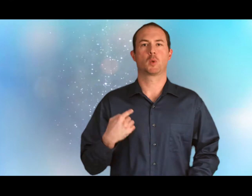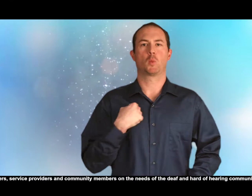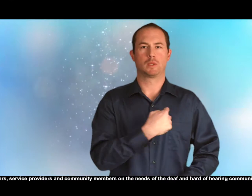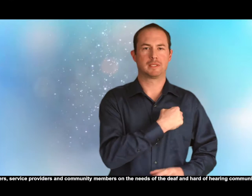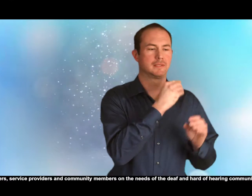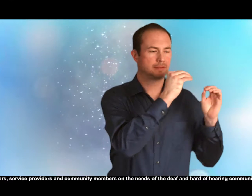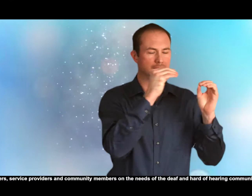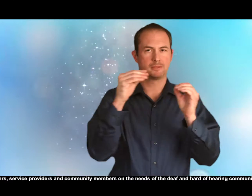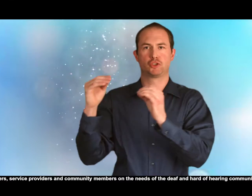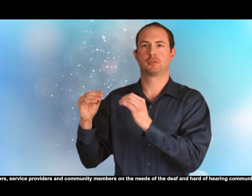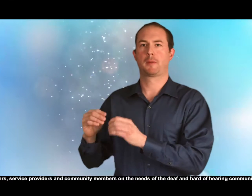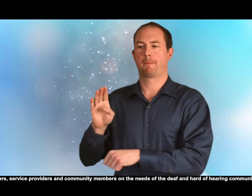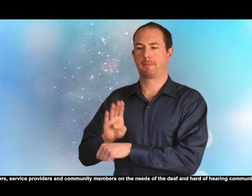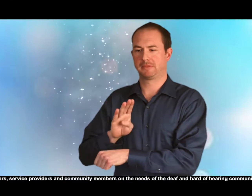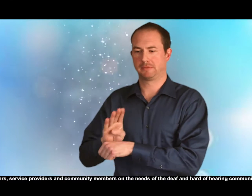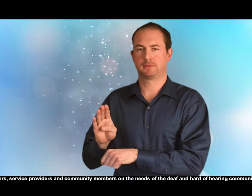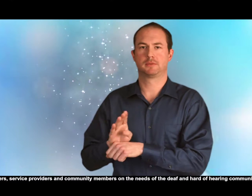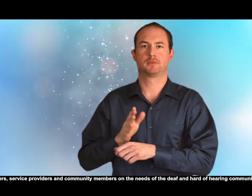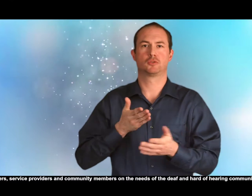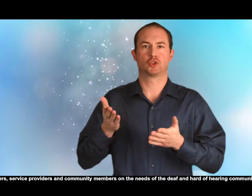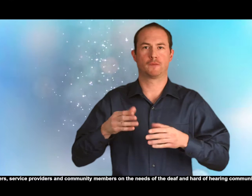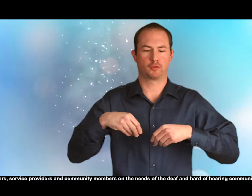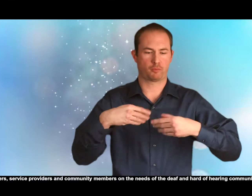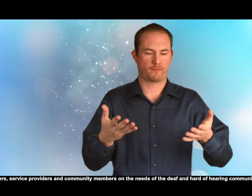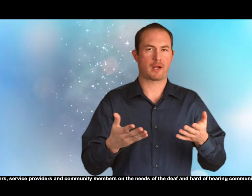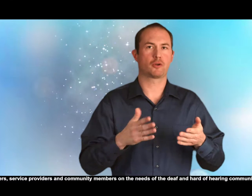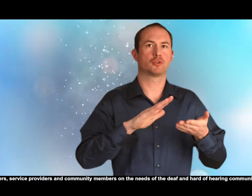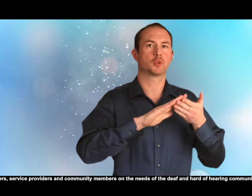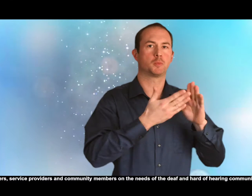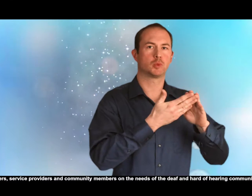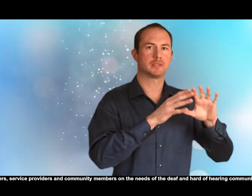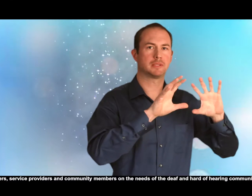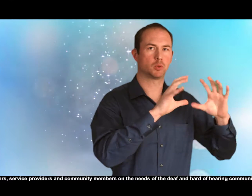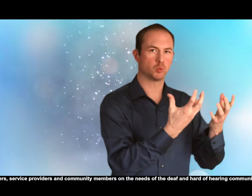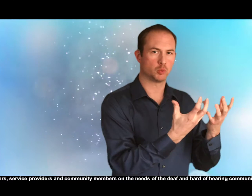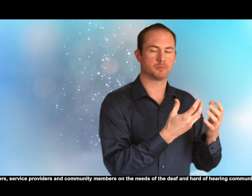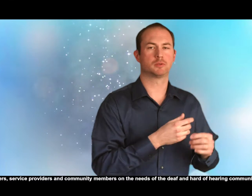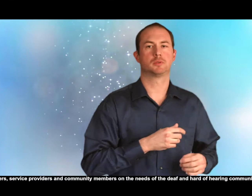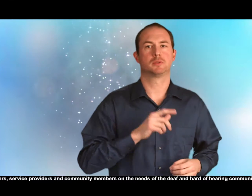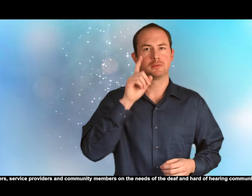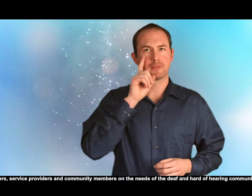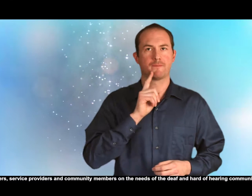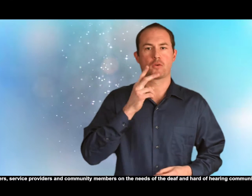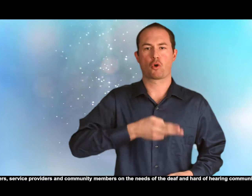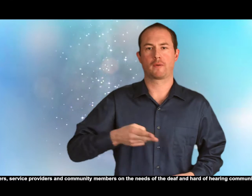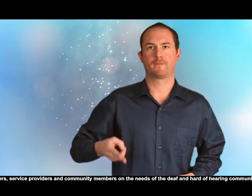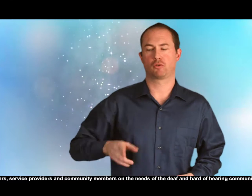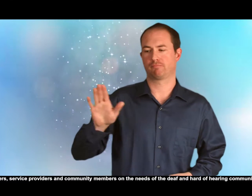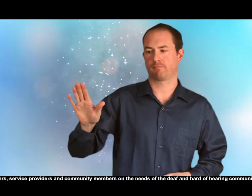We train employers, service providers, and community members on the needs of the deaf and hard of hearing communities.